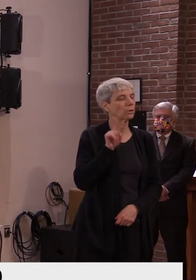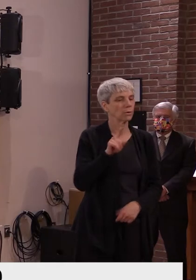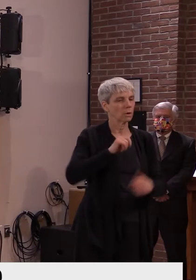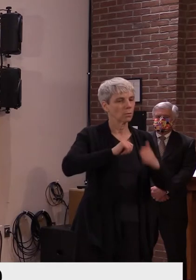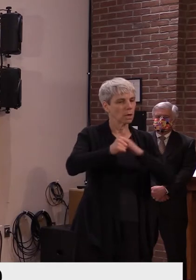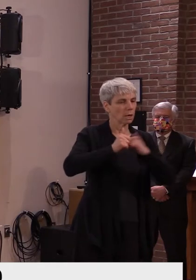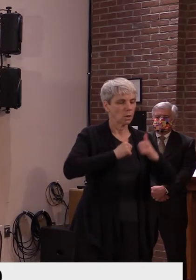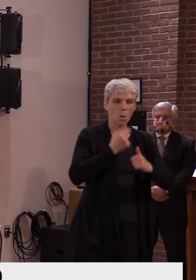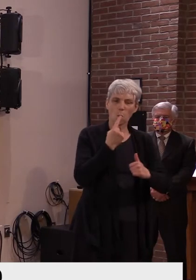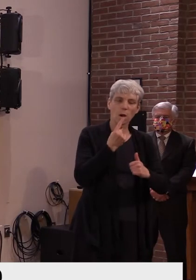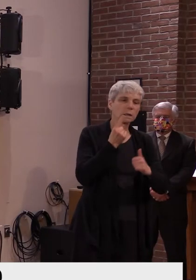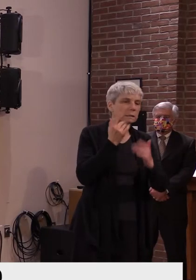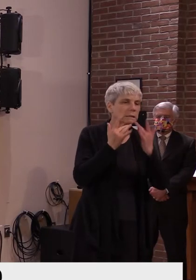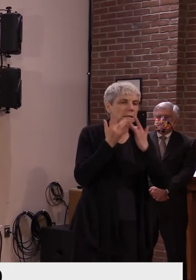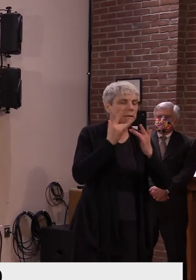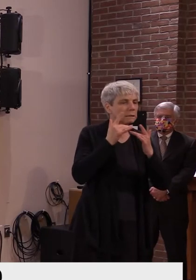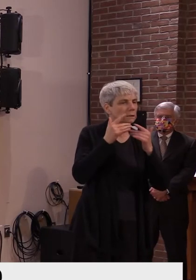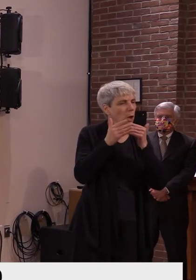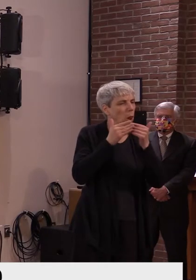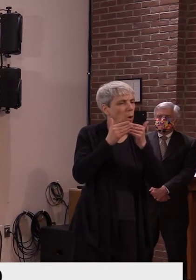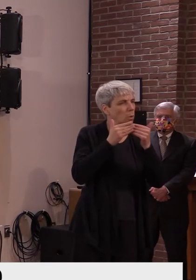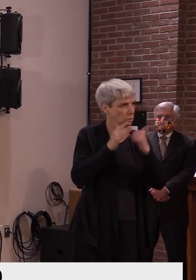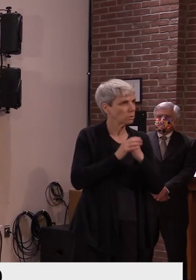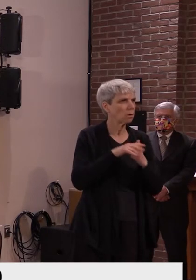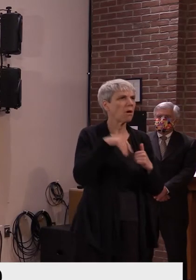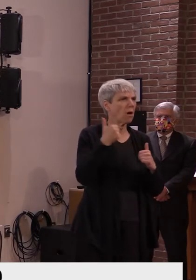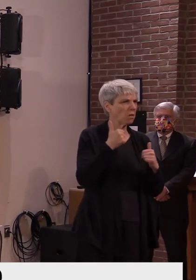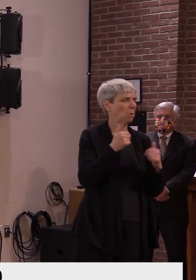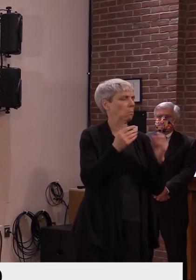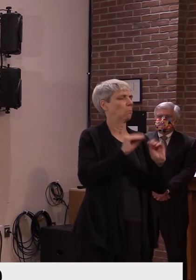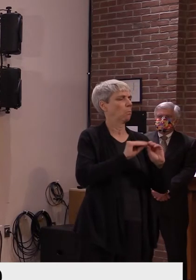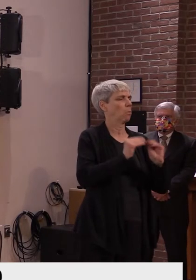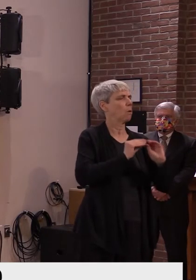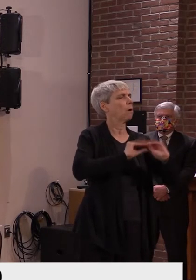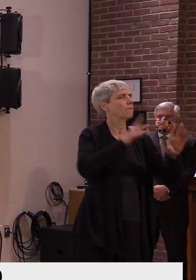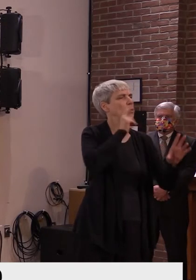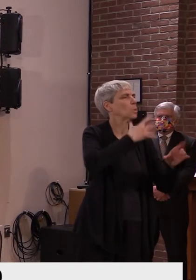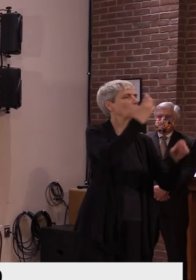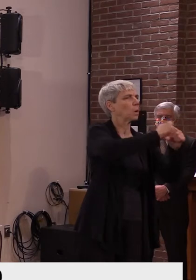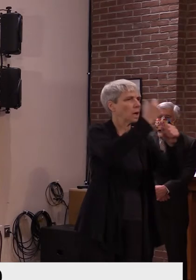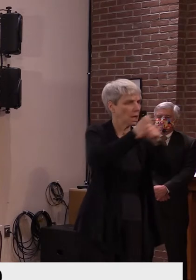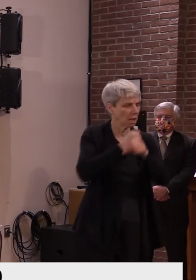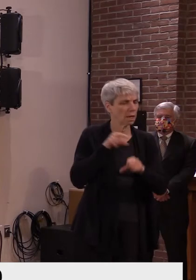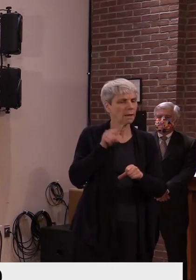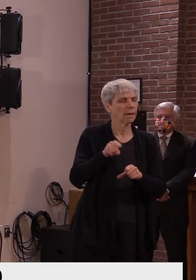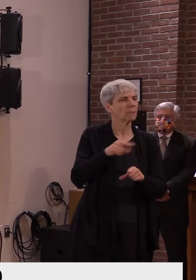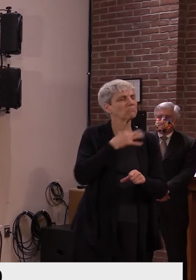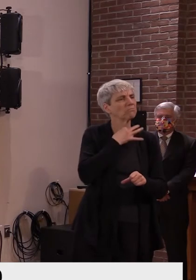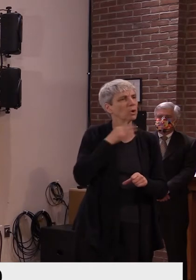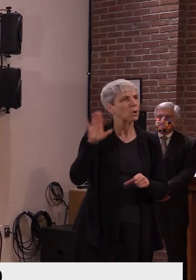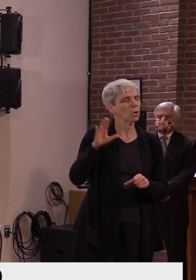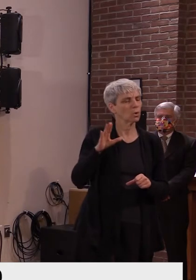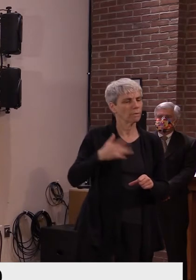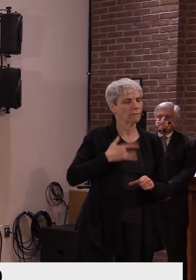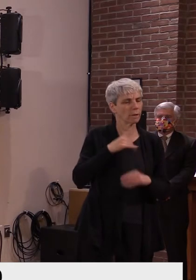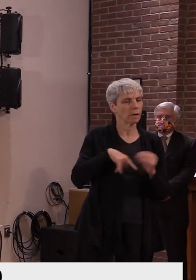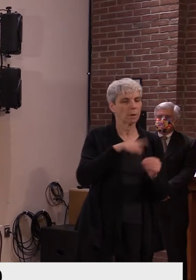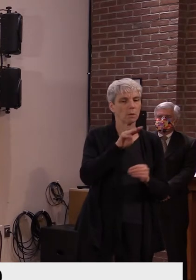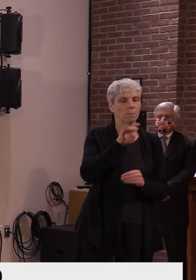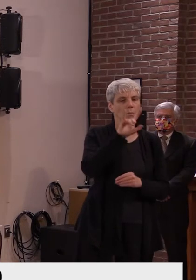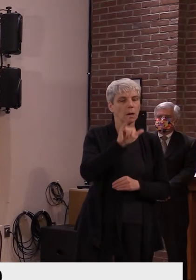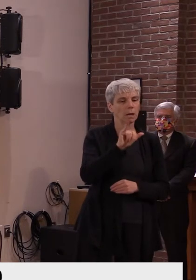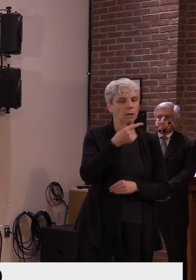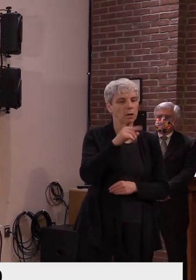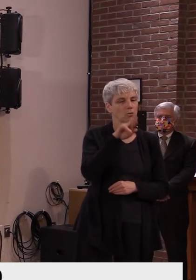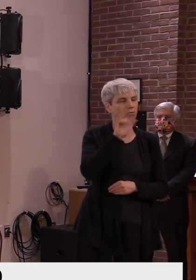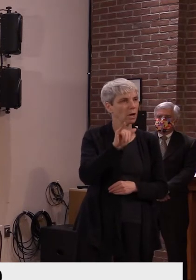statewide rate. I'm just wondering your reaction, uh, to, uh, Democrat Molly Gray not willing to produce